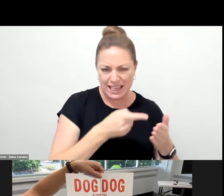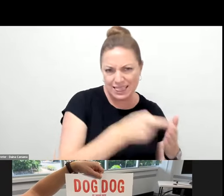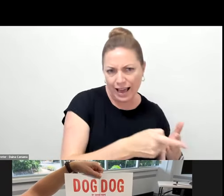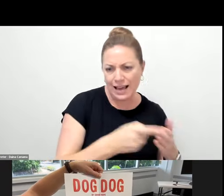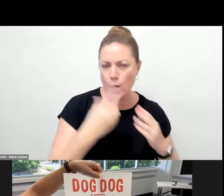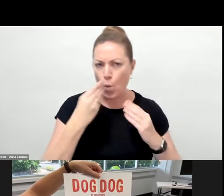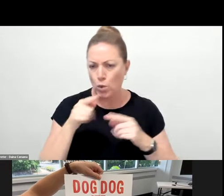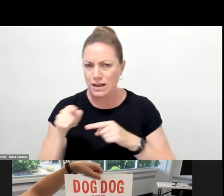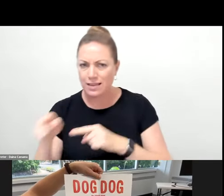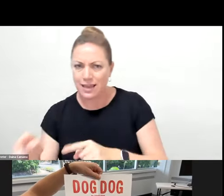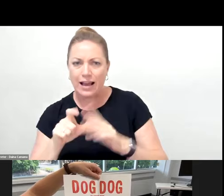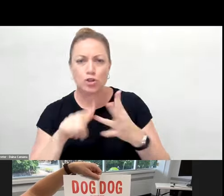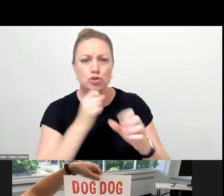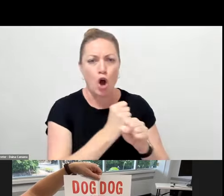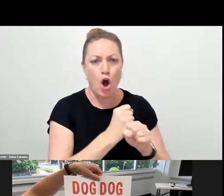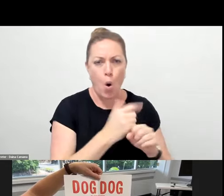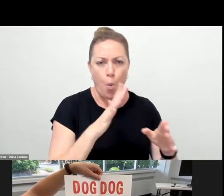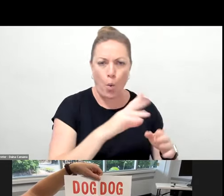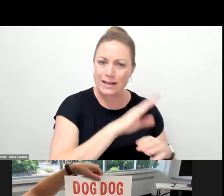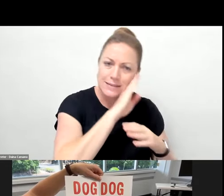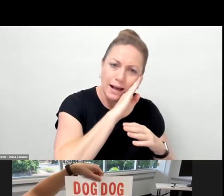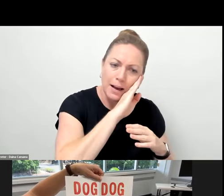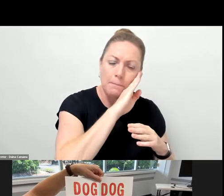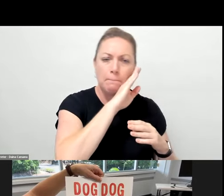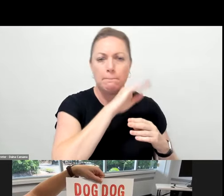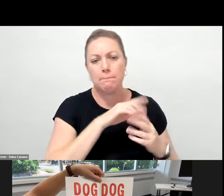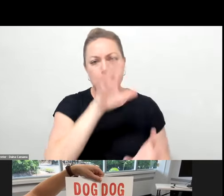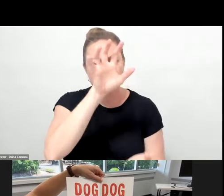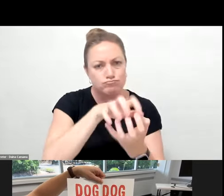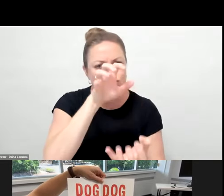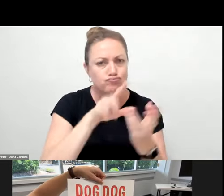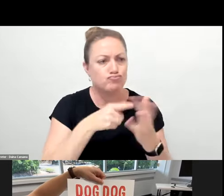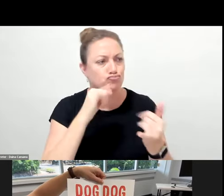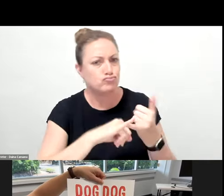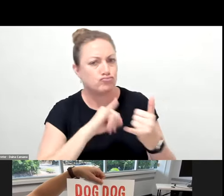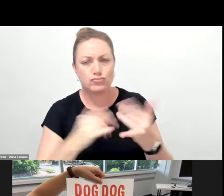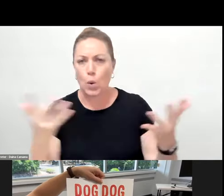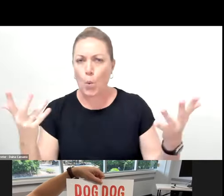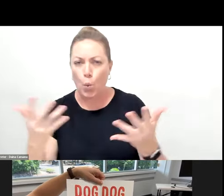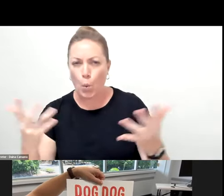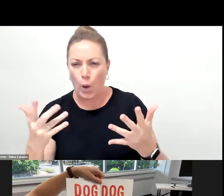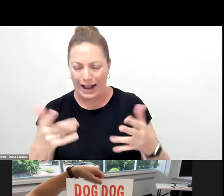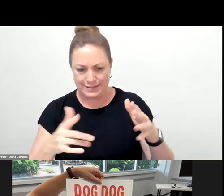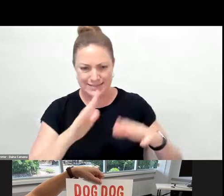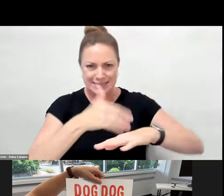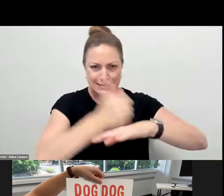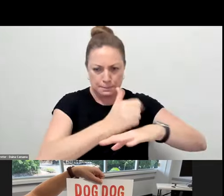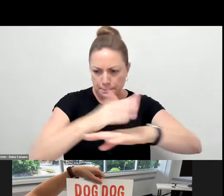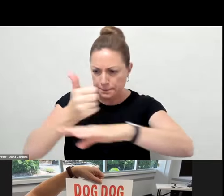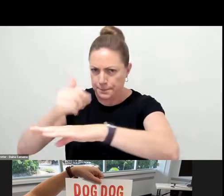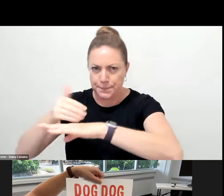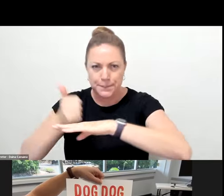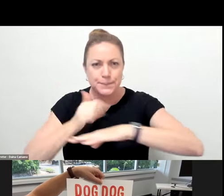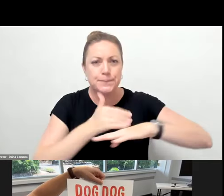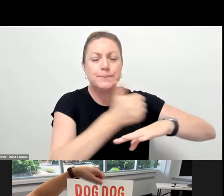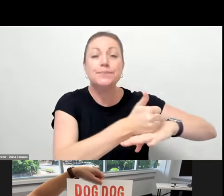here. Up here within this tree is where Jess comes through the first time. And here in the mangrove section